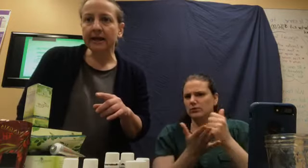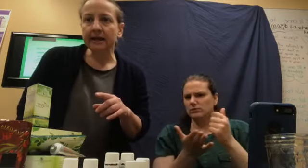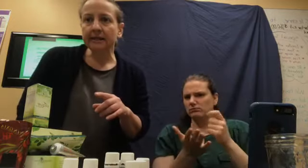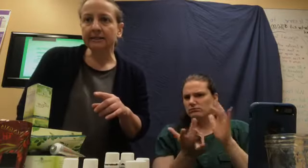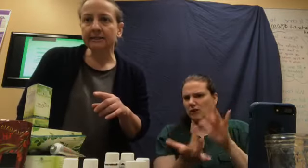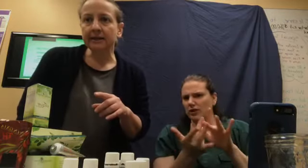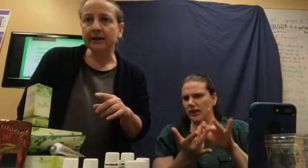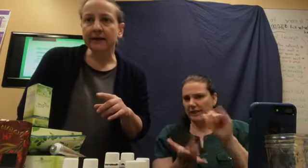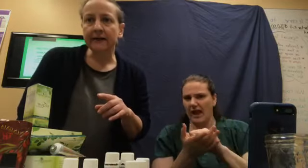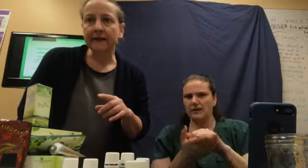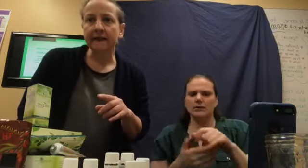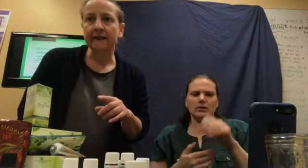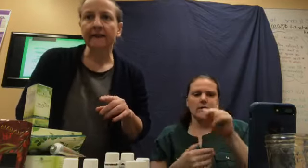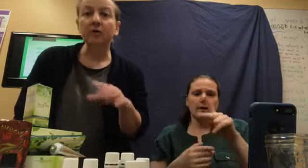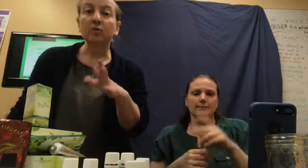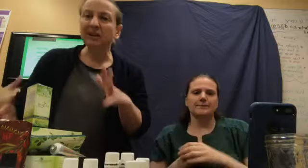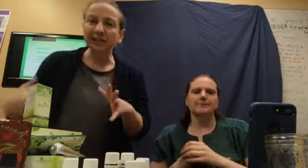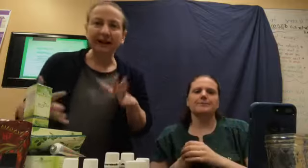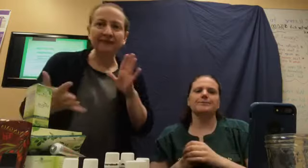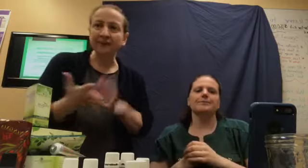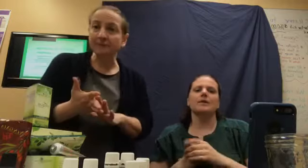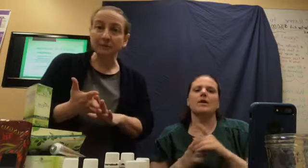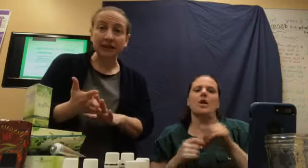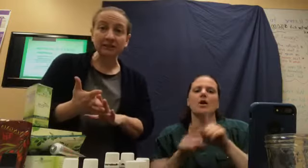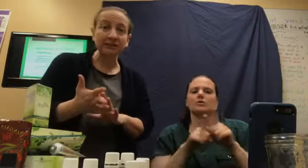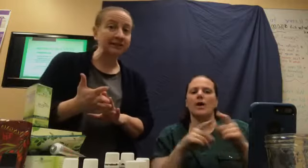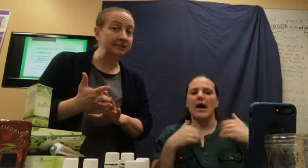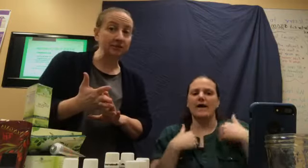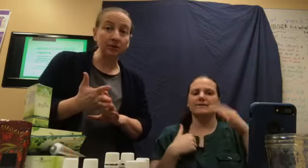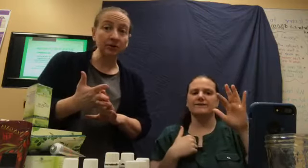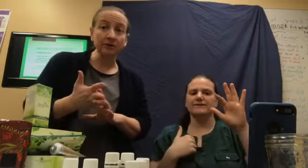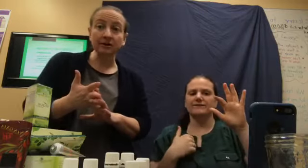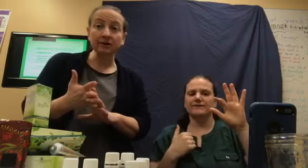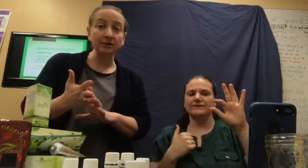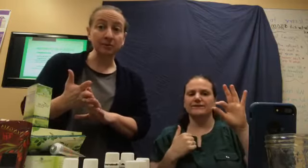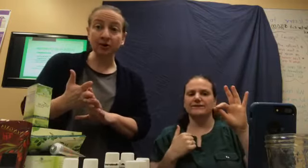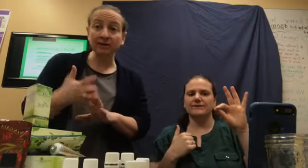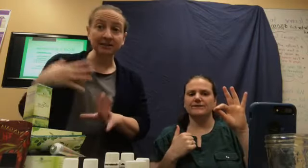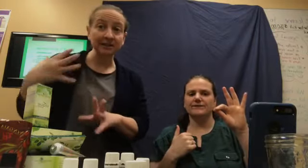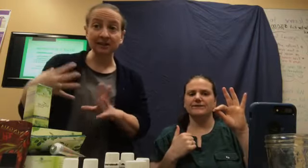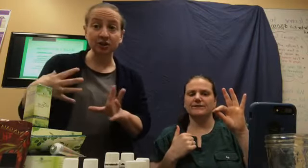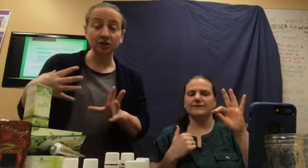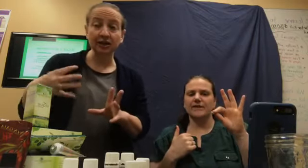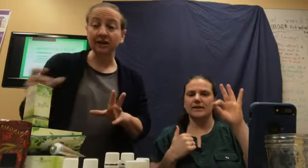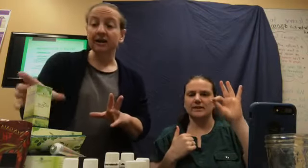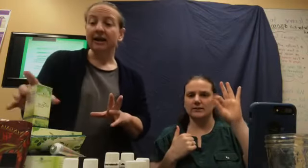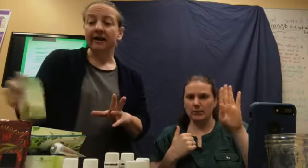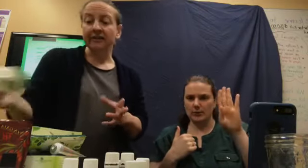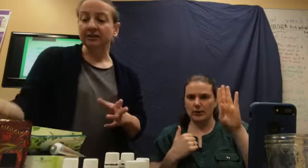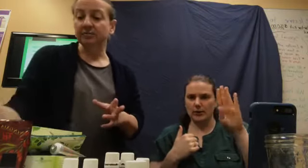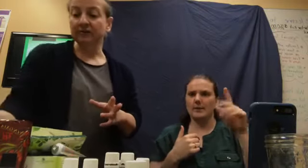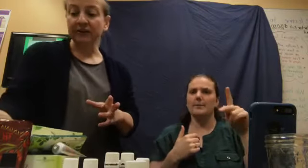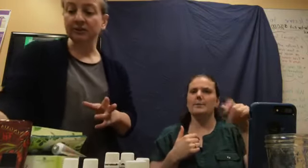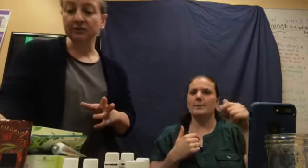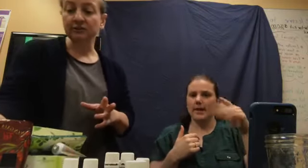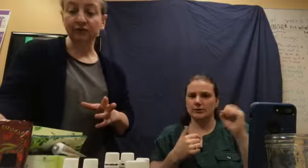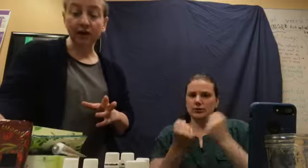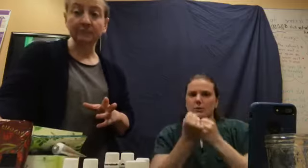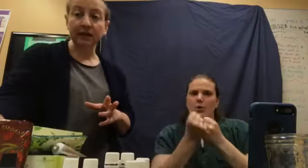Let's see here. We also have Facebook pages that support us in this journey. And, there's professionals from Young